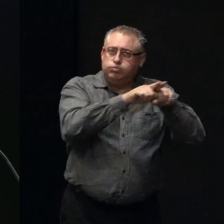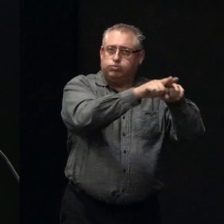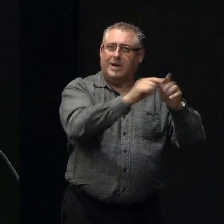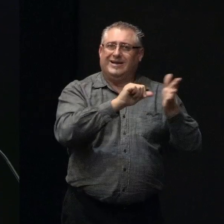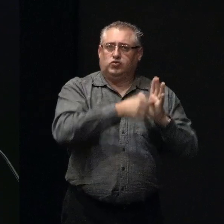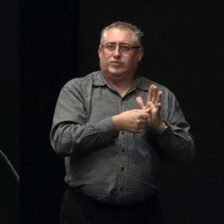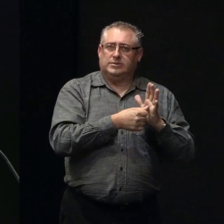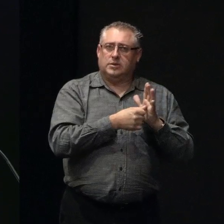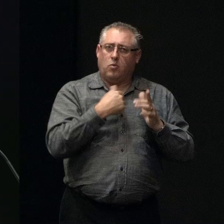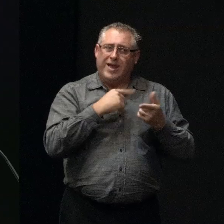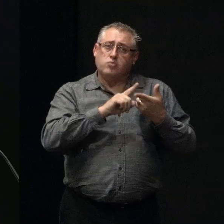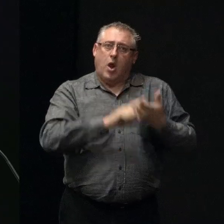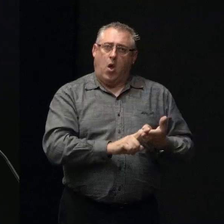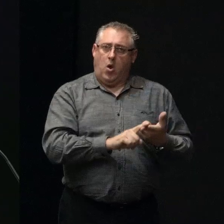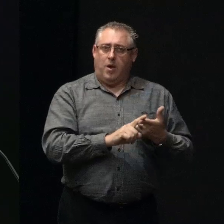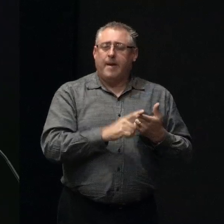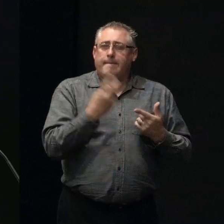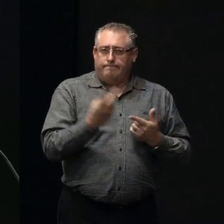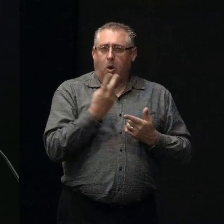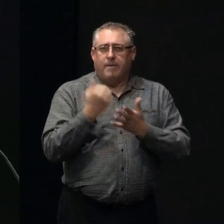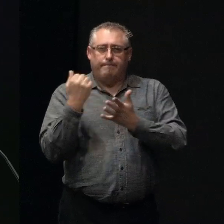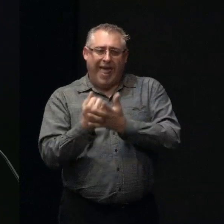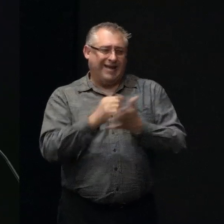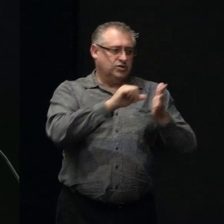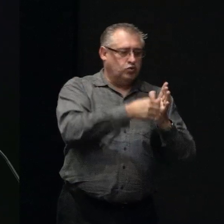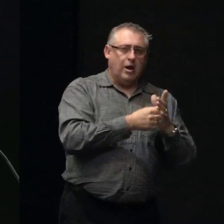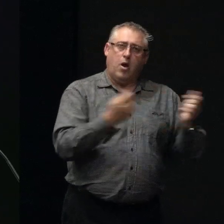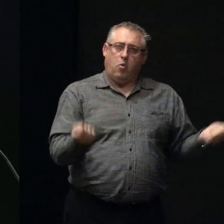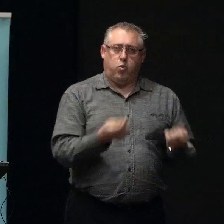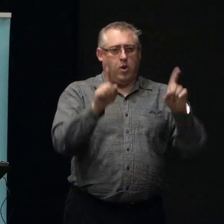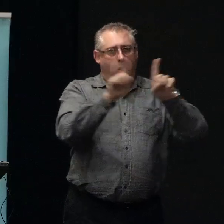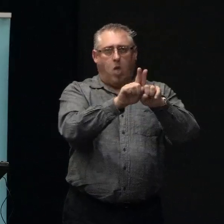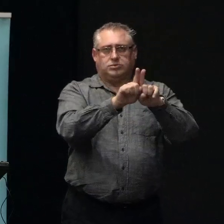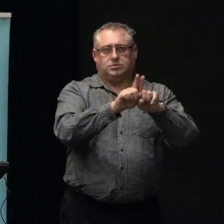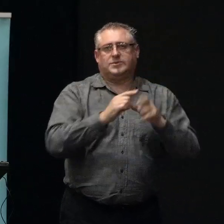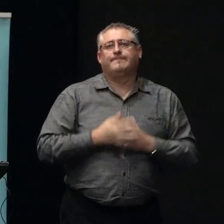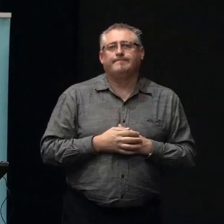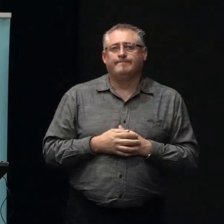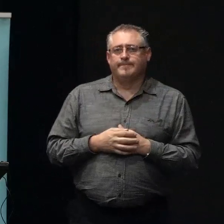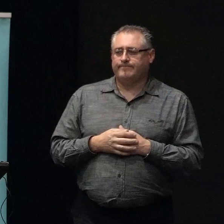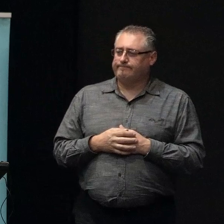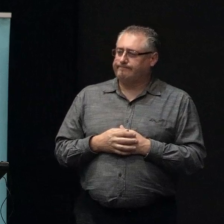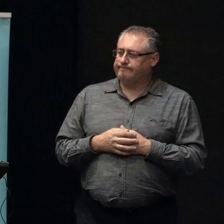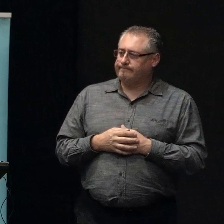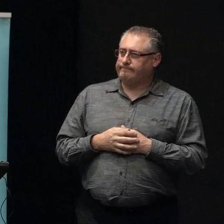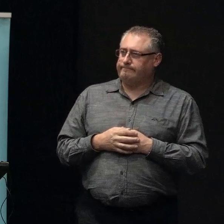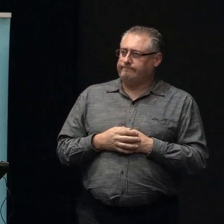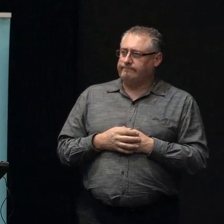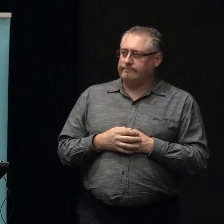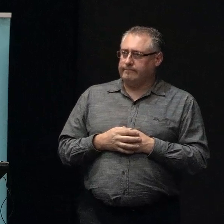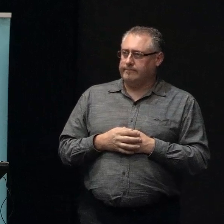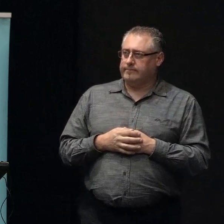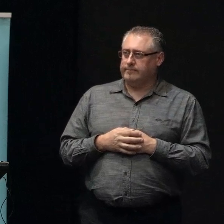reliant on both the banks and the insurers to work closely together. Okay, that's great. Does anyone else have